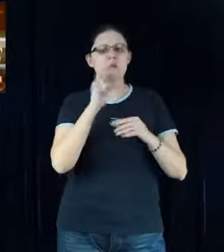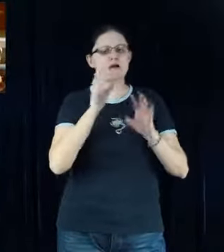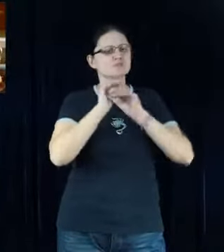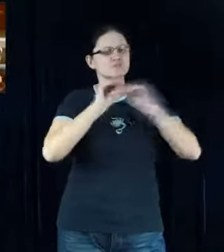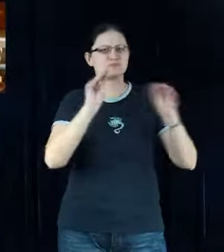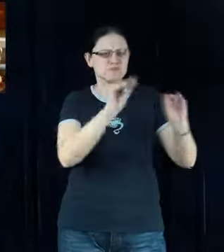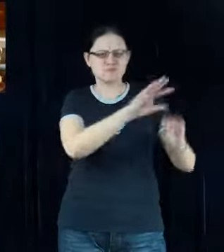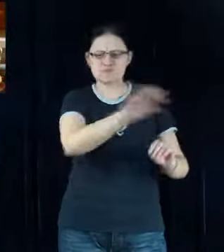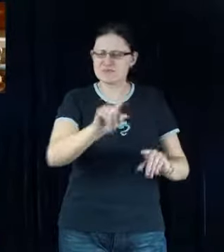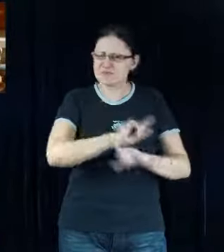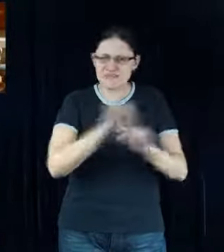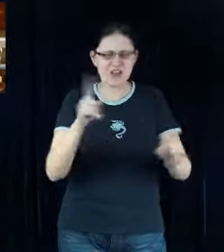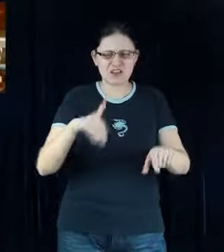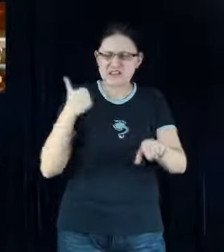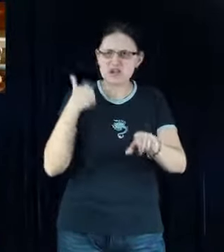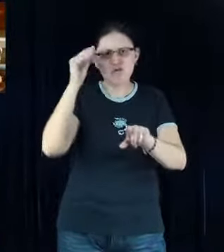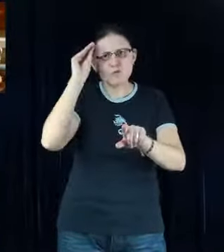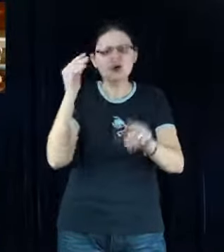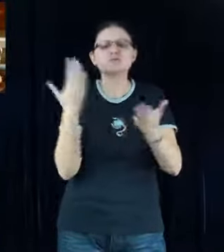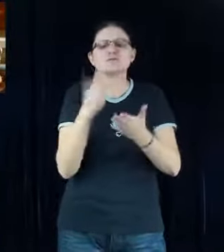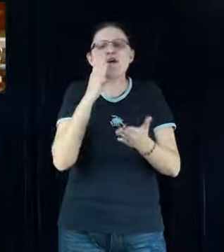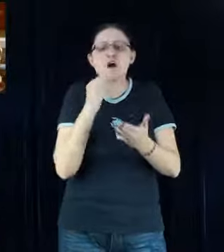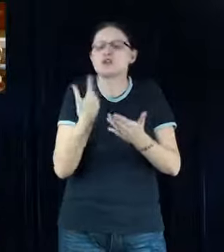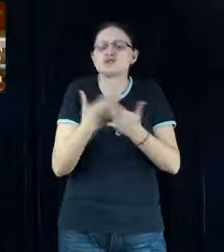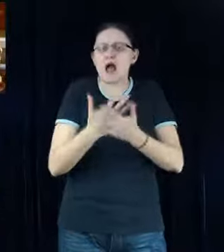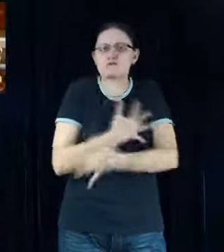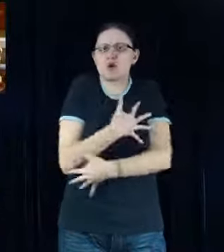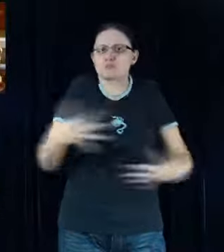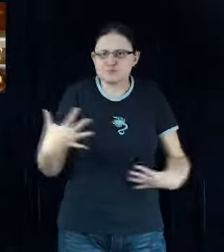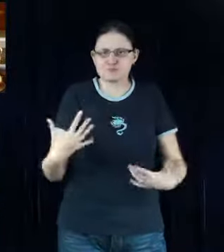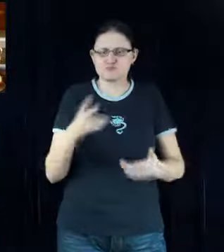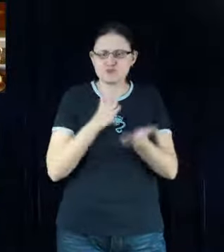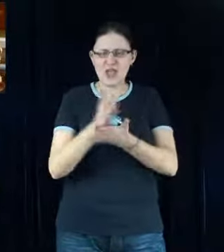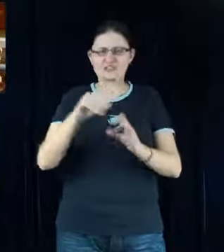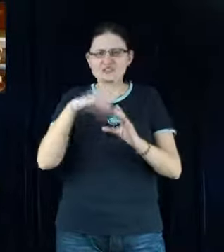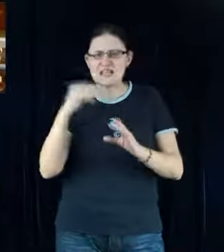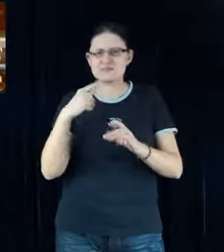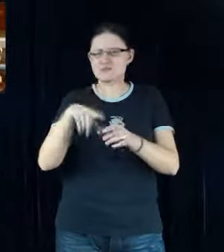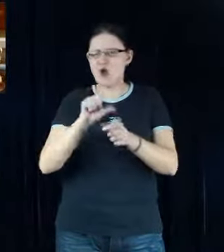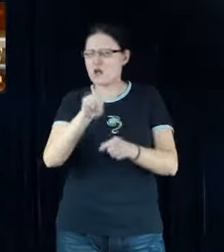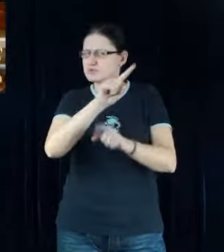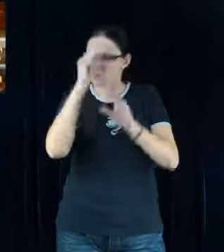a little of Thank